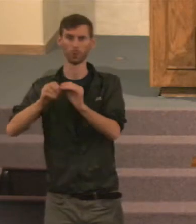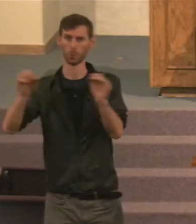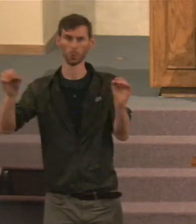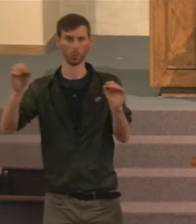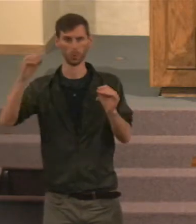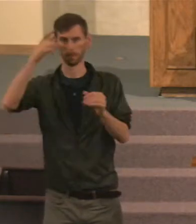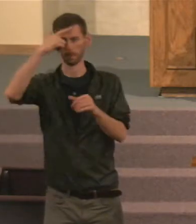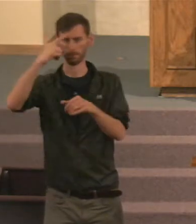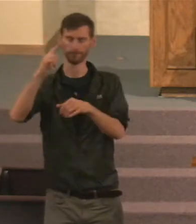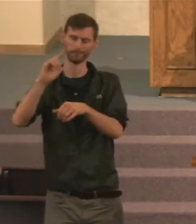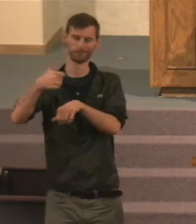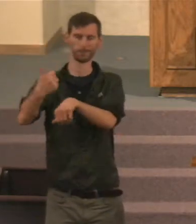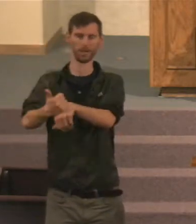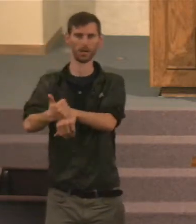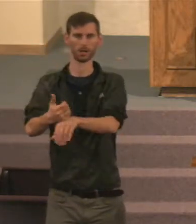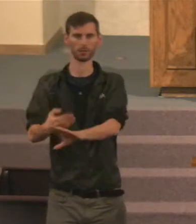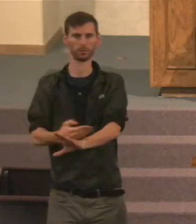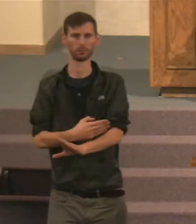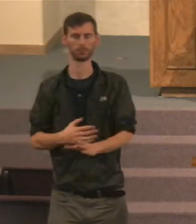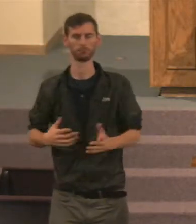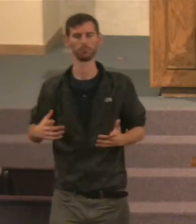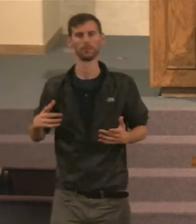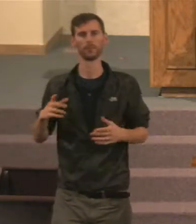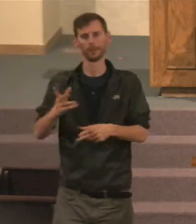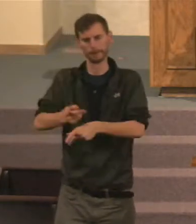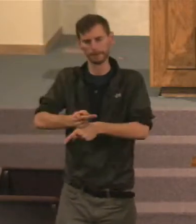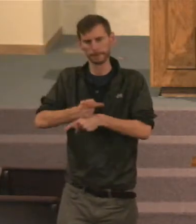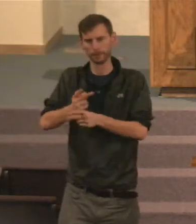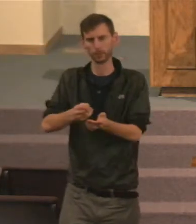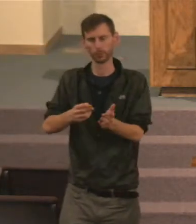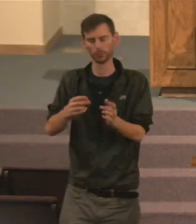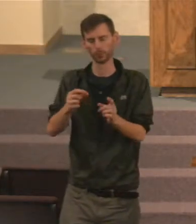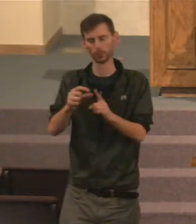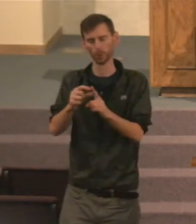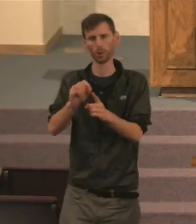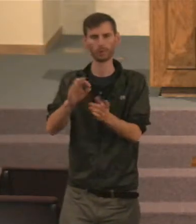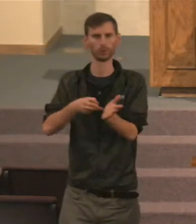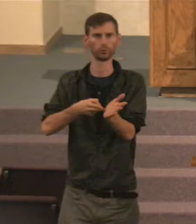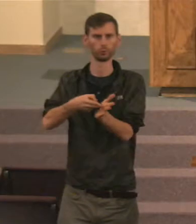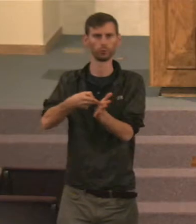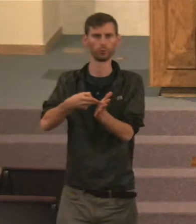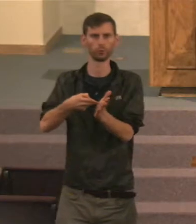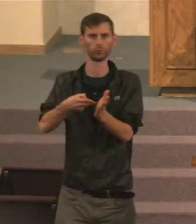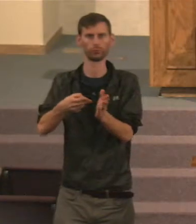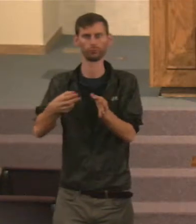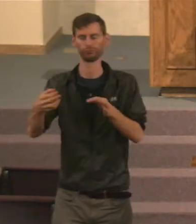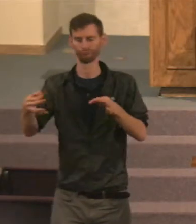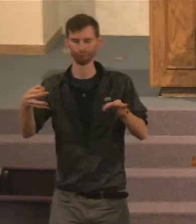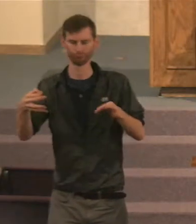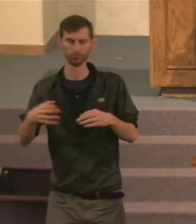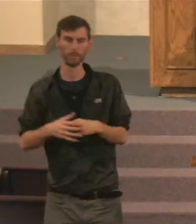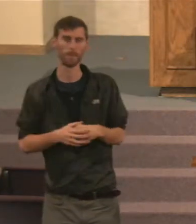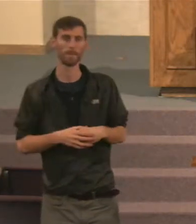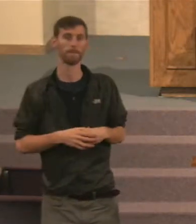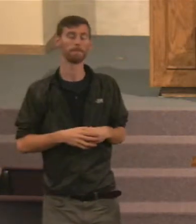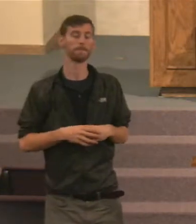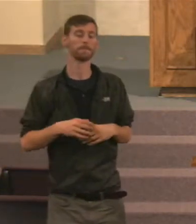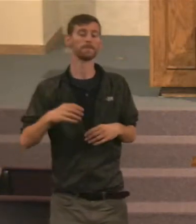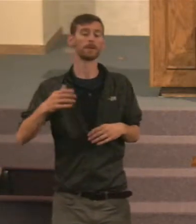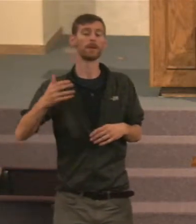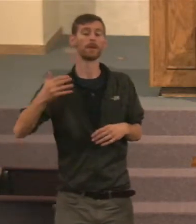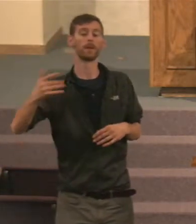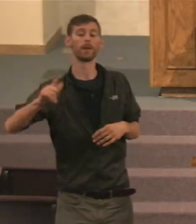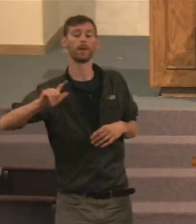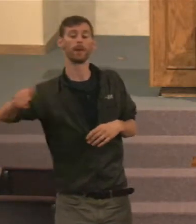Words of truth, And whether or not, You know, What he says later, Maybe shows, That what he had believed,